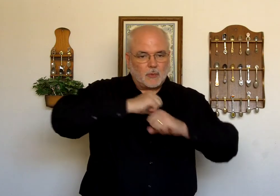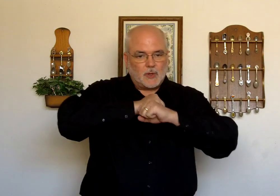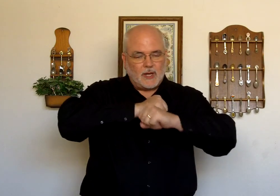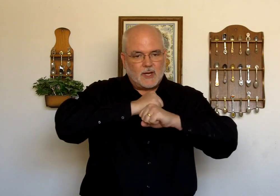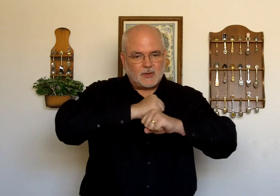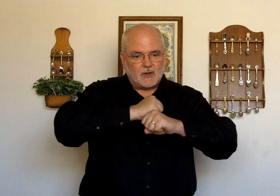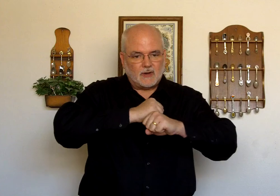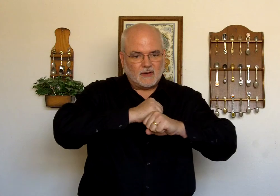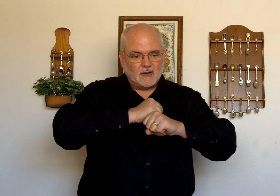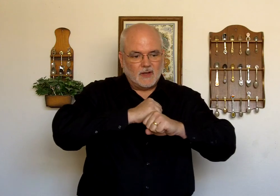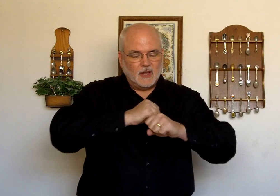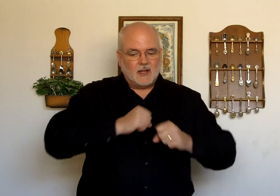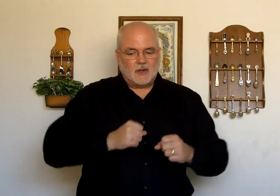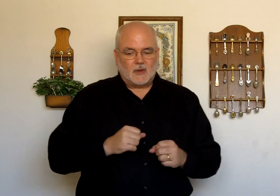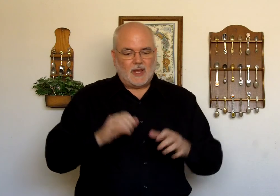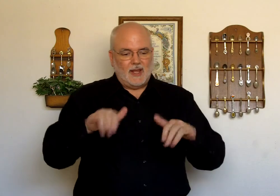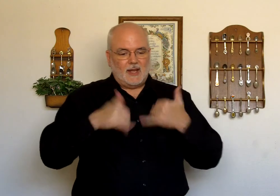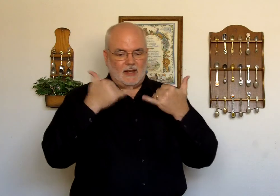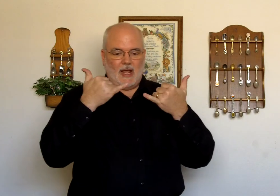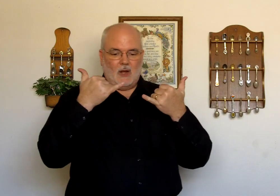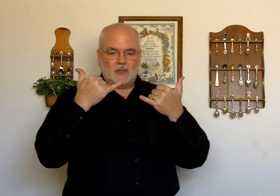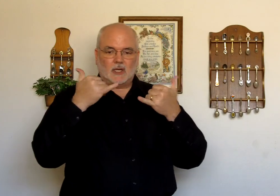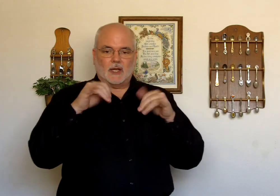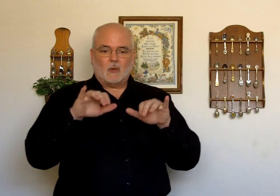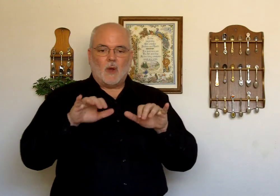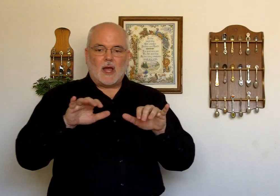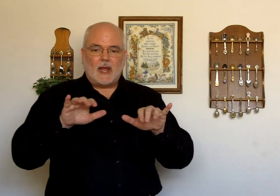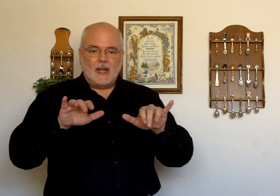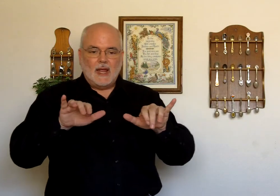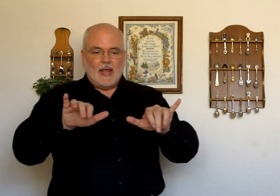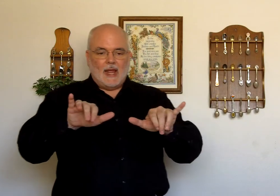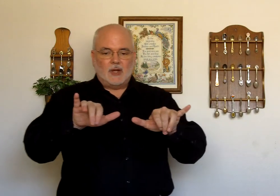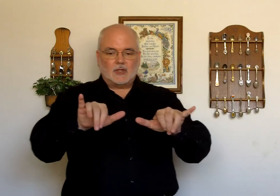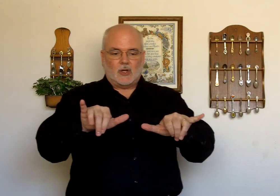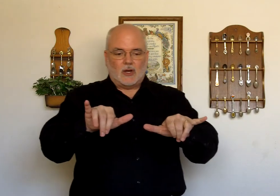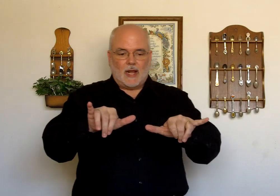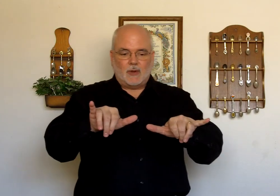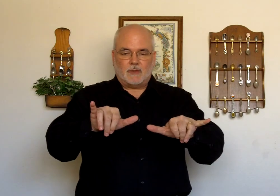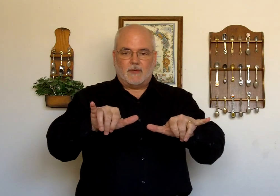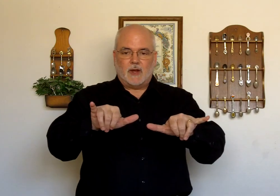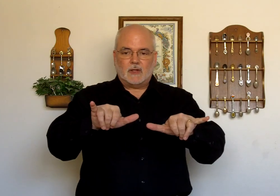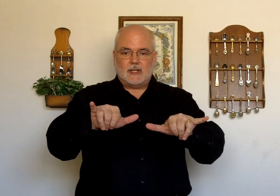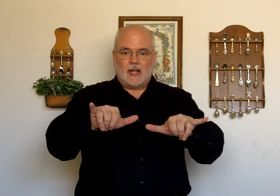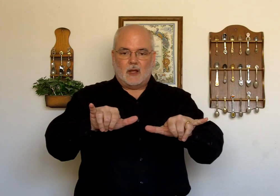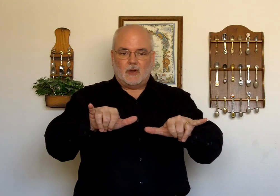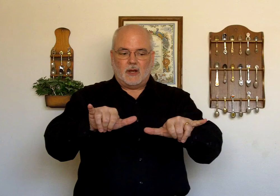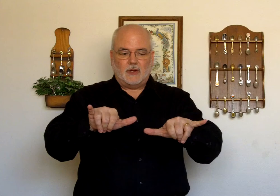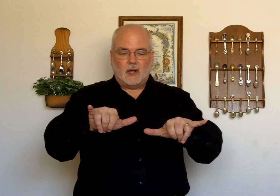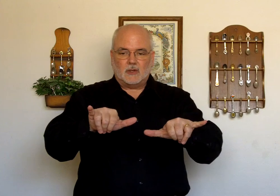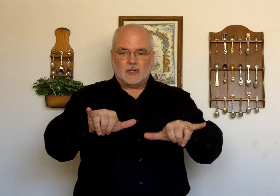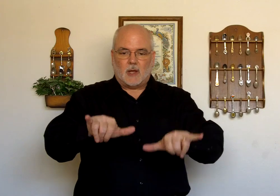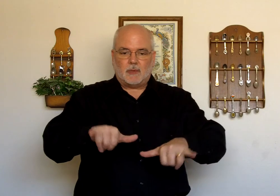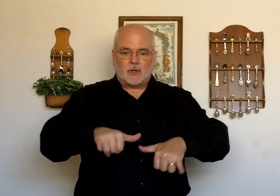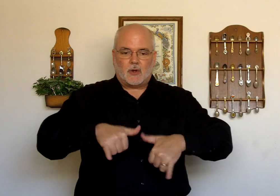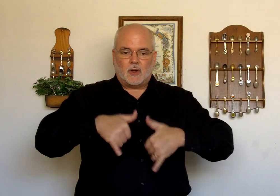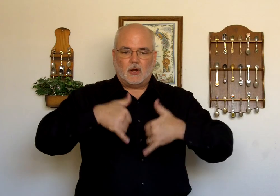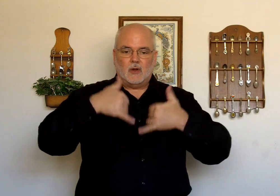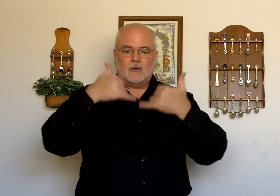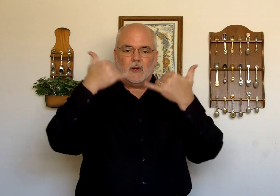Protection. Okay. Now. It's the letter Y. And you start out with your fingers down. And knuckles up. Turn it over.